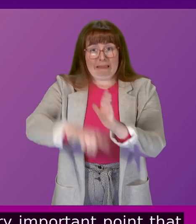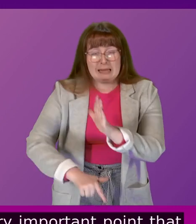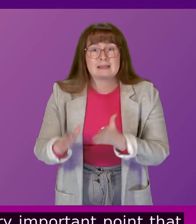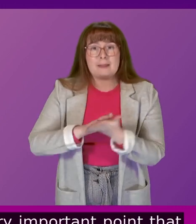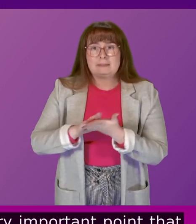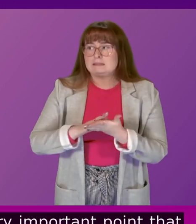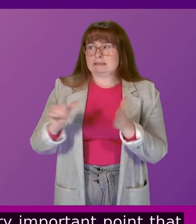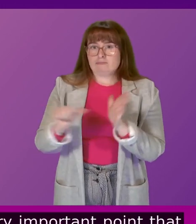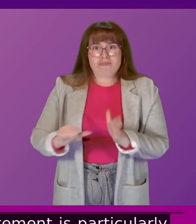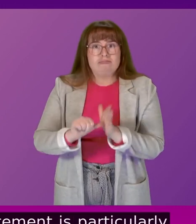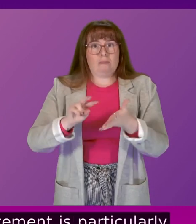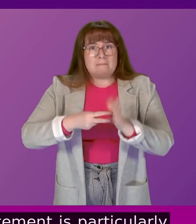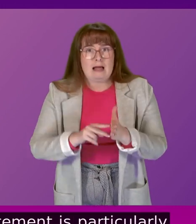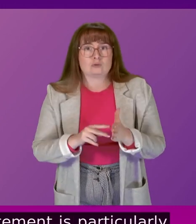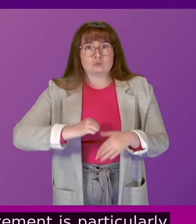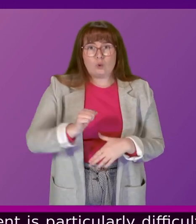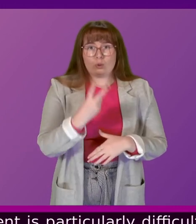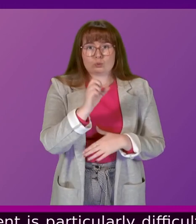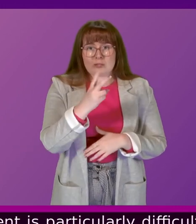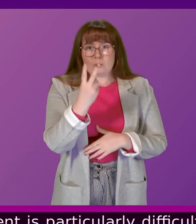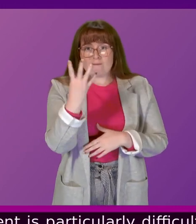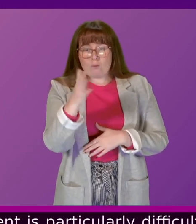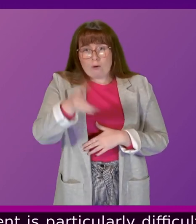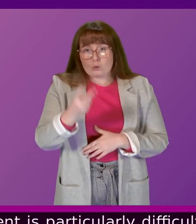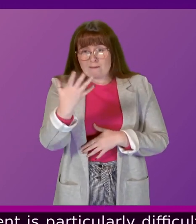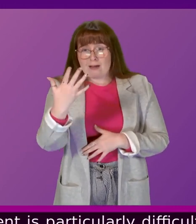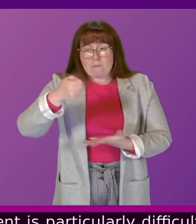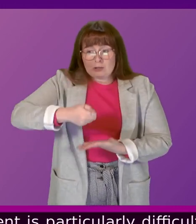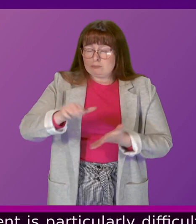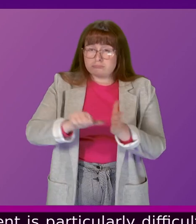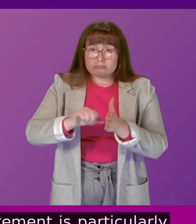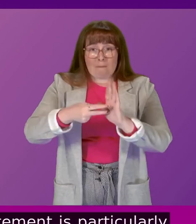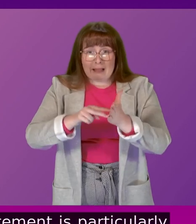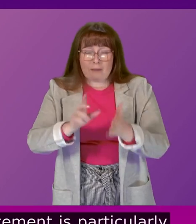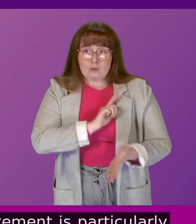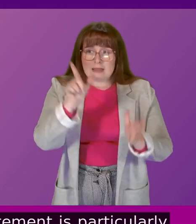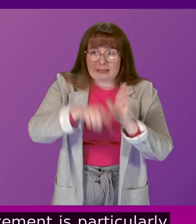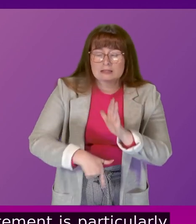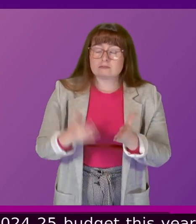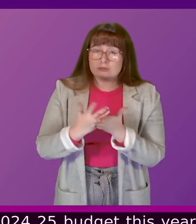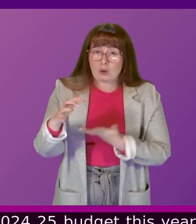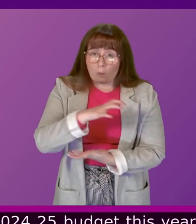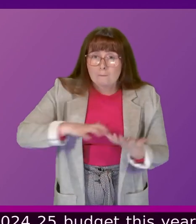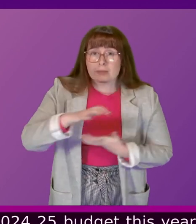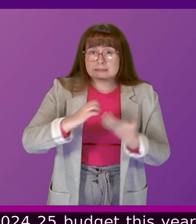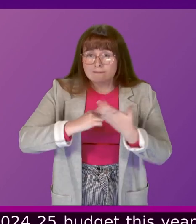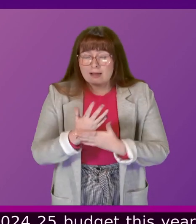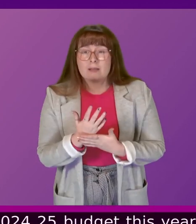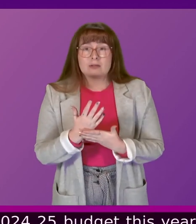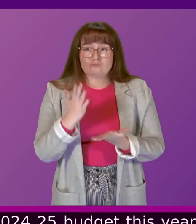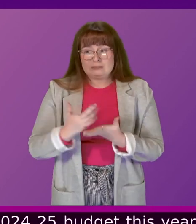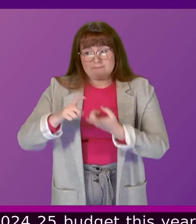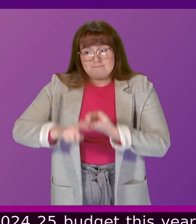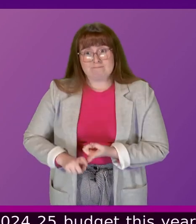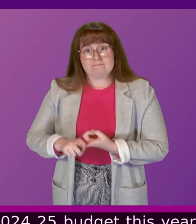for Scotland's 2024-25 budget this year. The budget process is complex to develop and it's reliant on